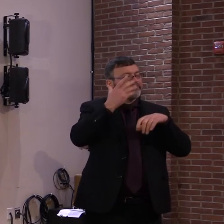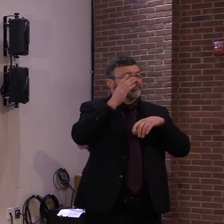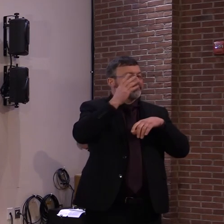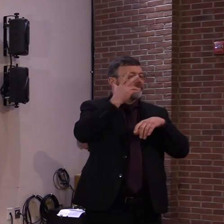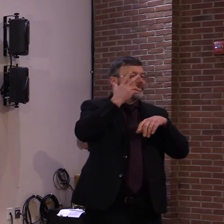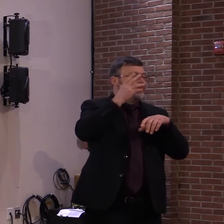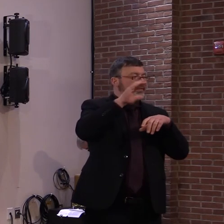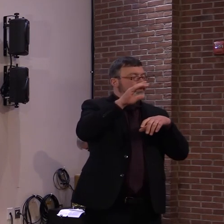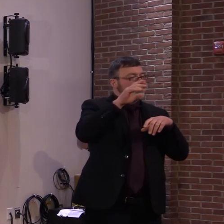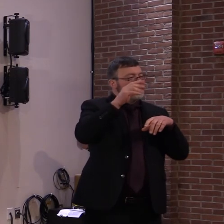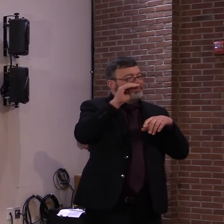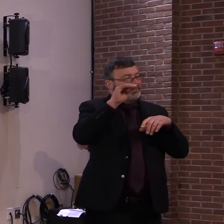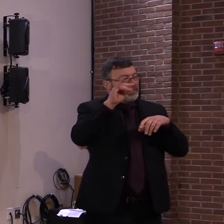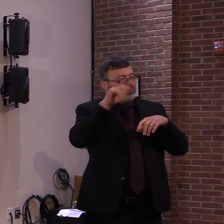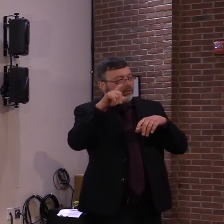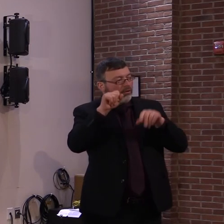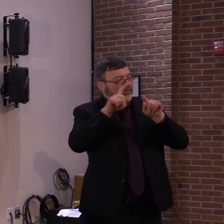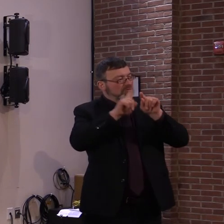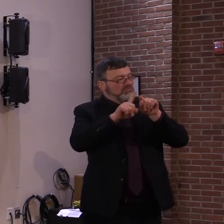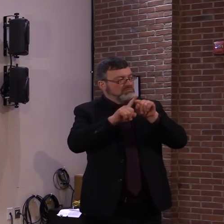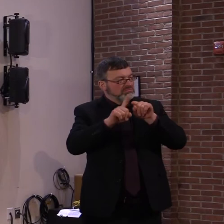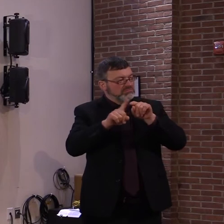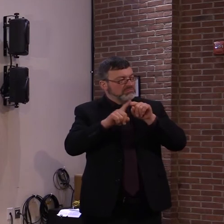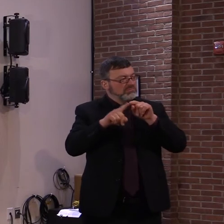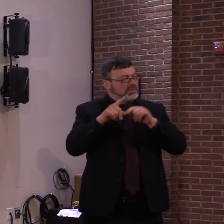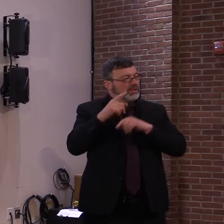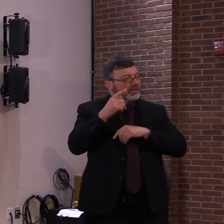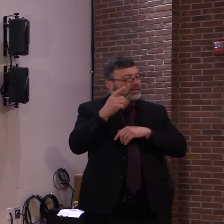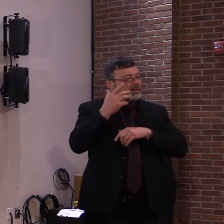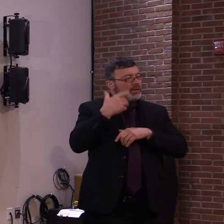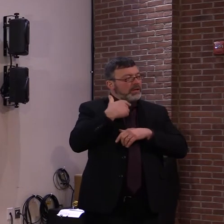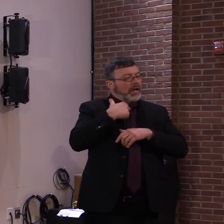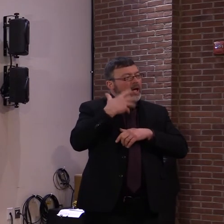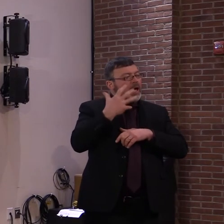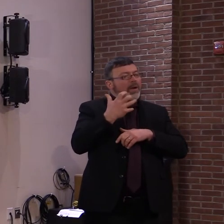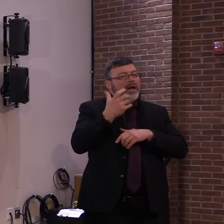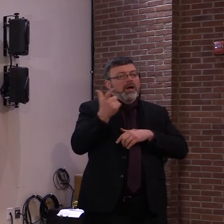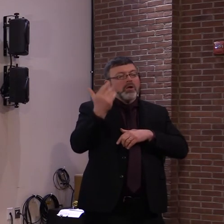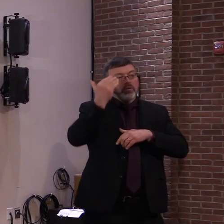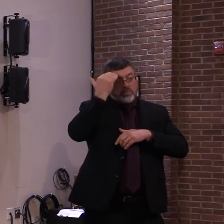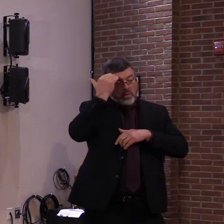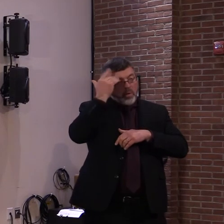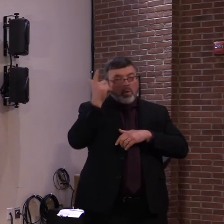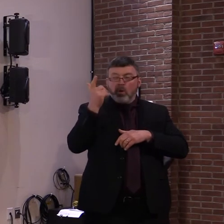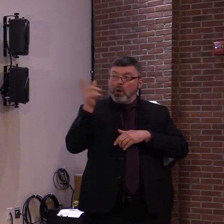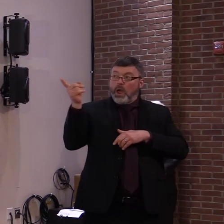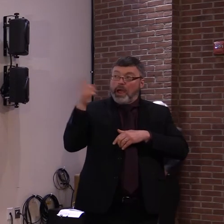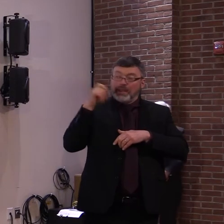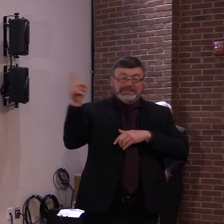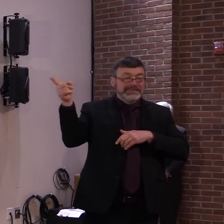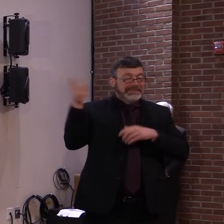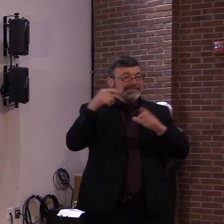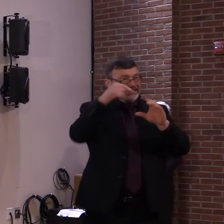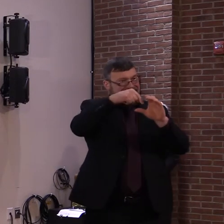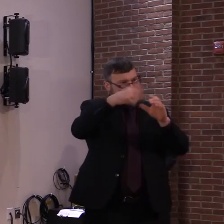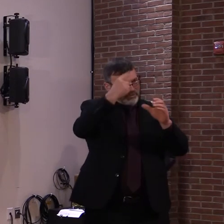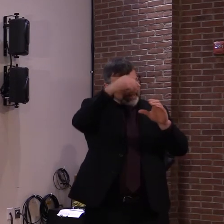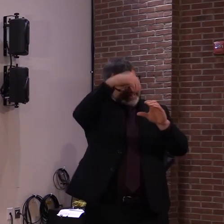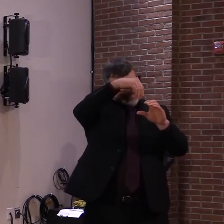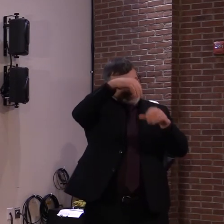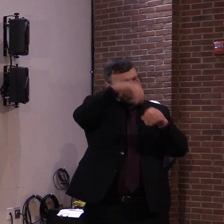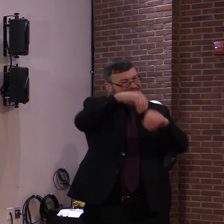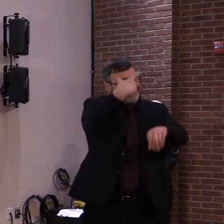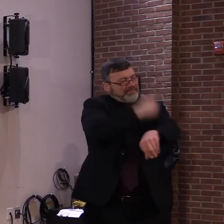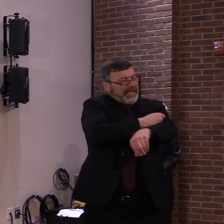Do you know what kind of adjuvants they're using, this being an mRNA new vaccine?